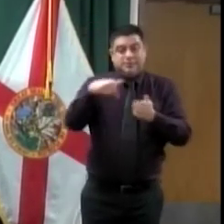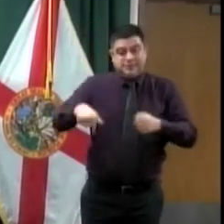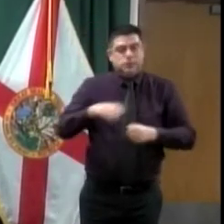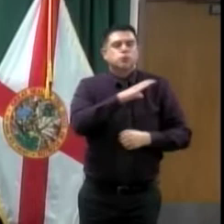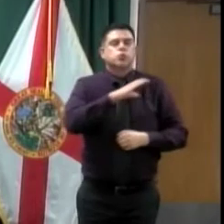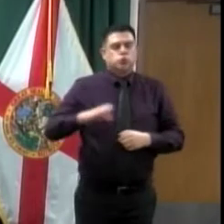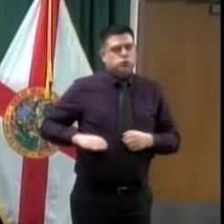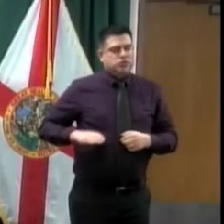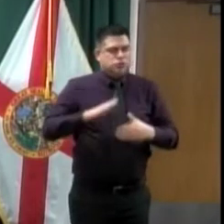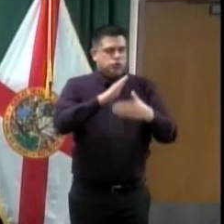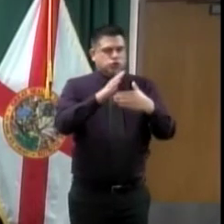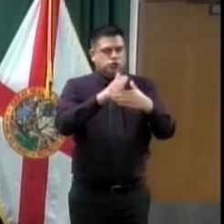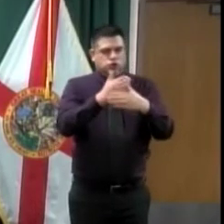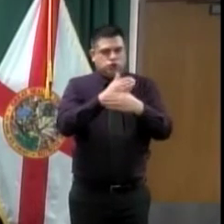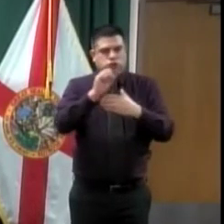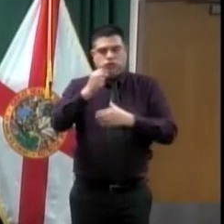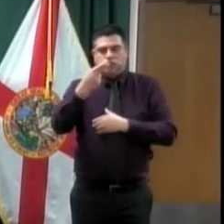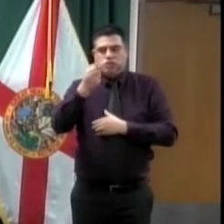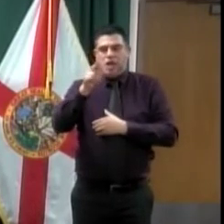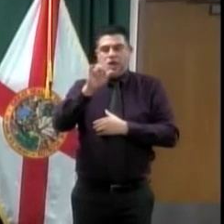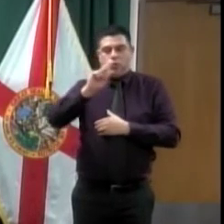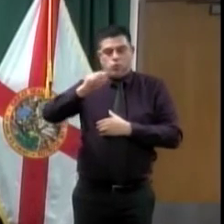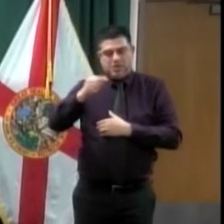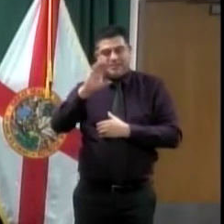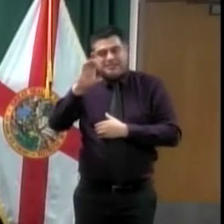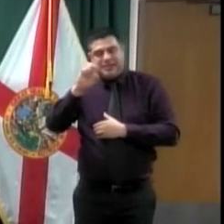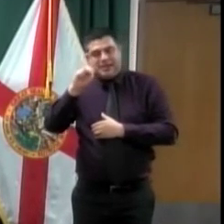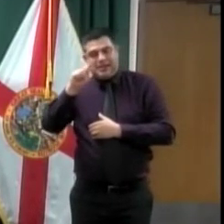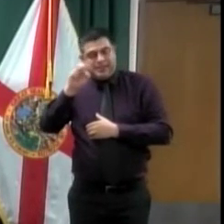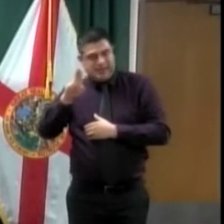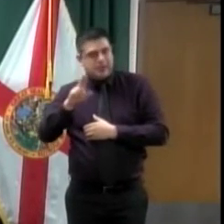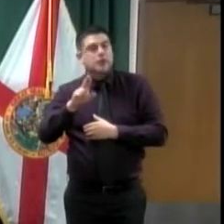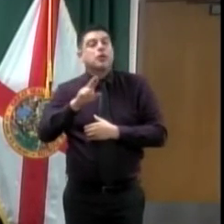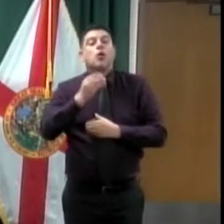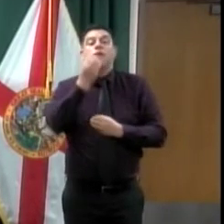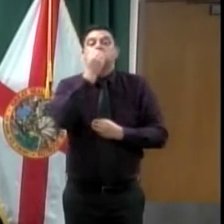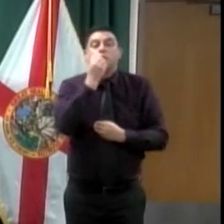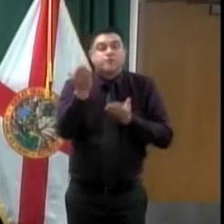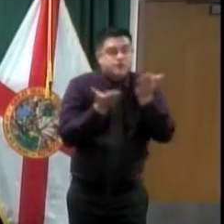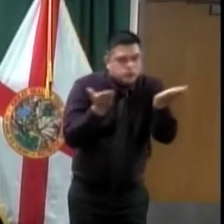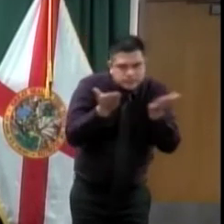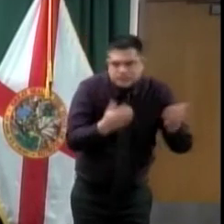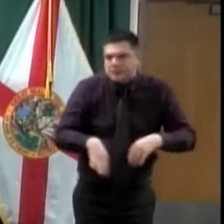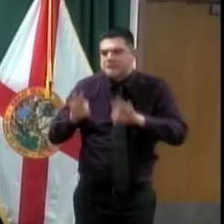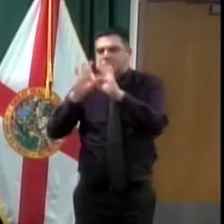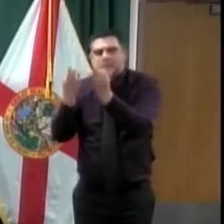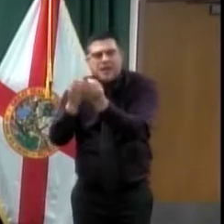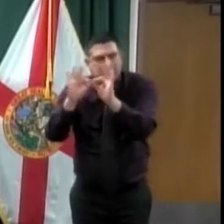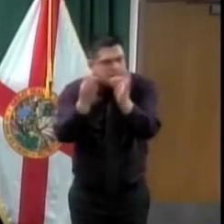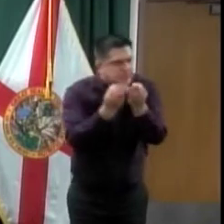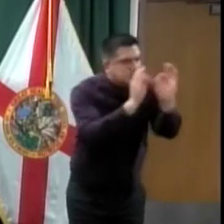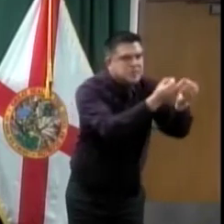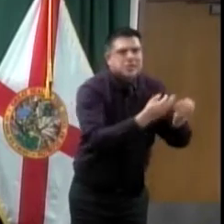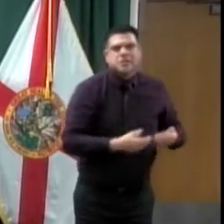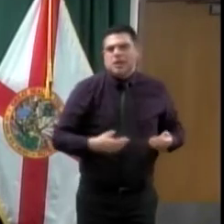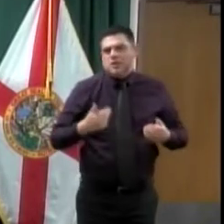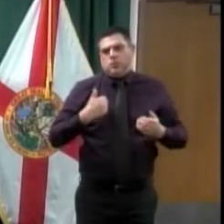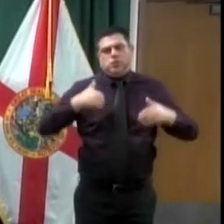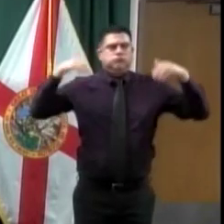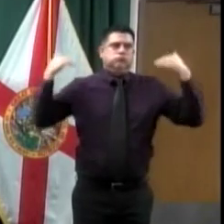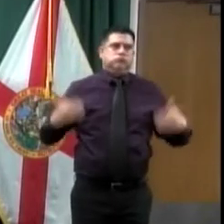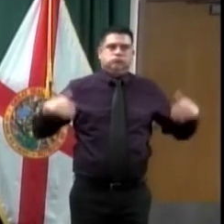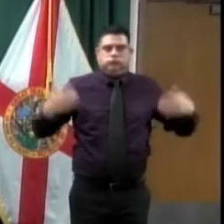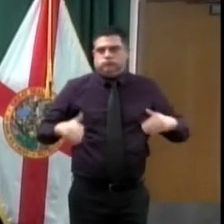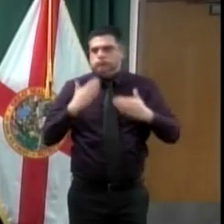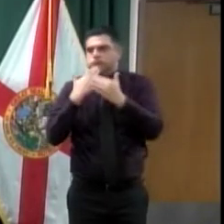families we serve, we want to say thank you to the community that have really rallied up and calling us on a daily basis